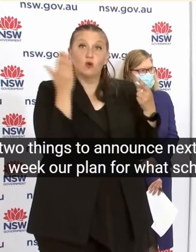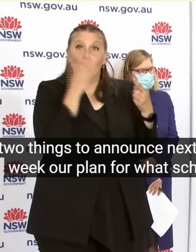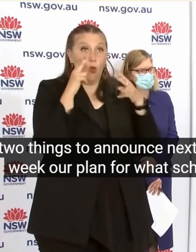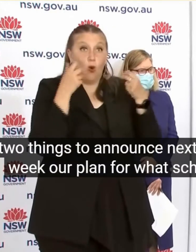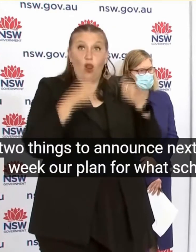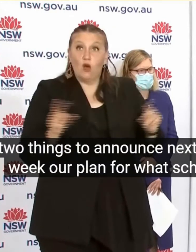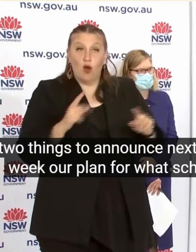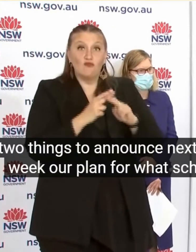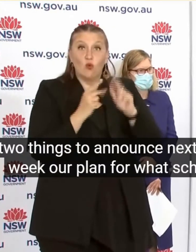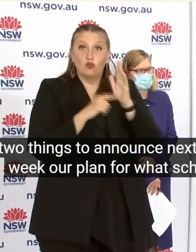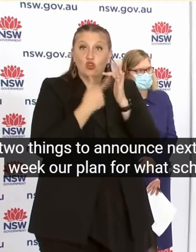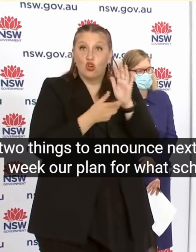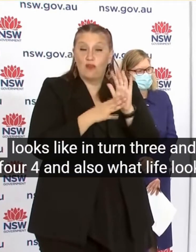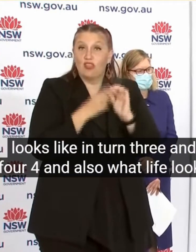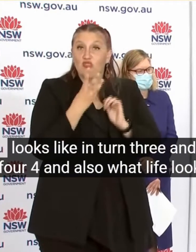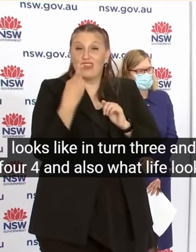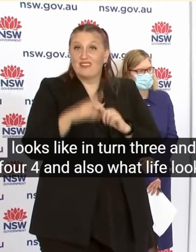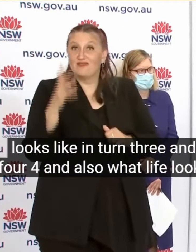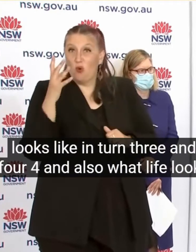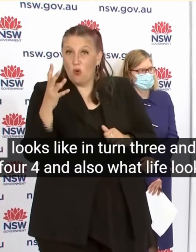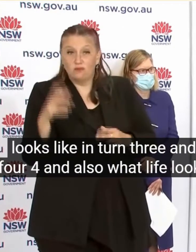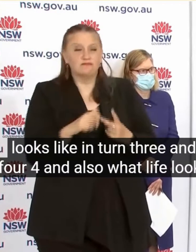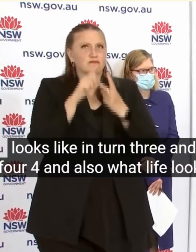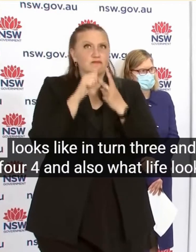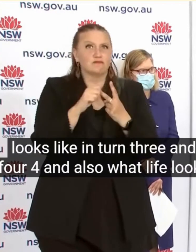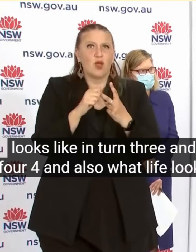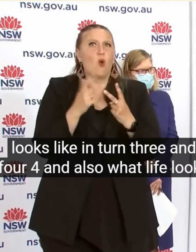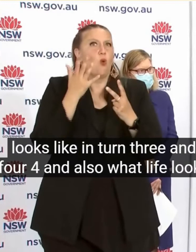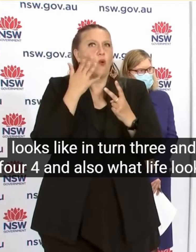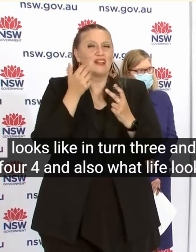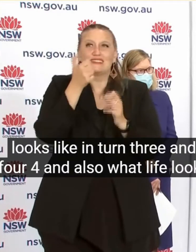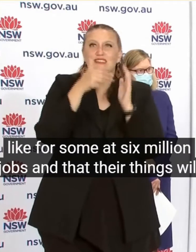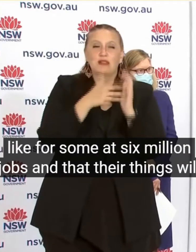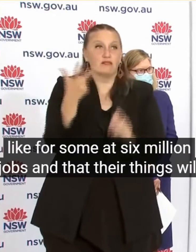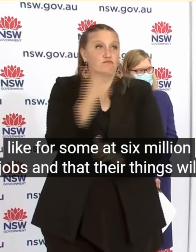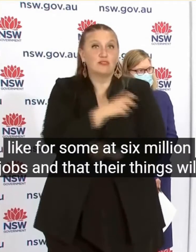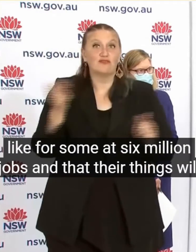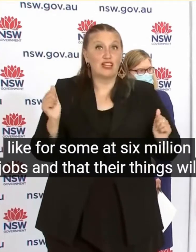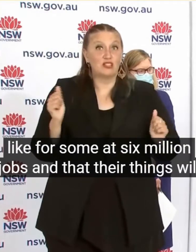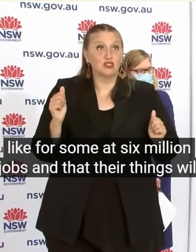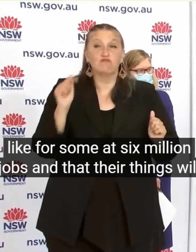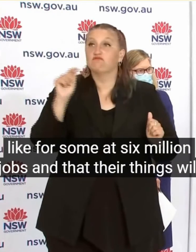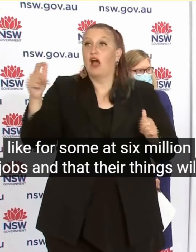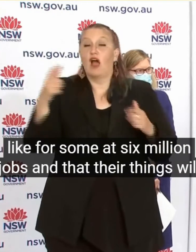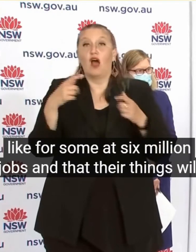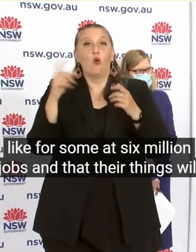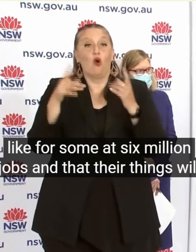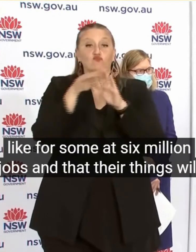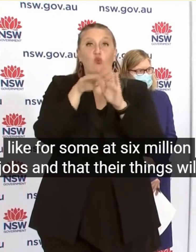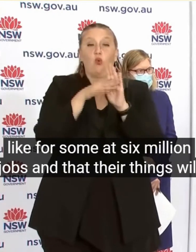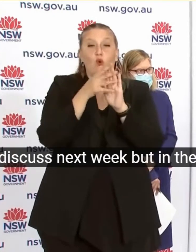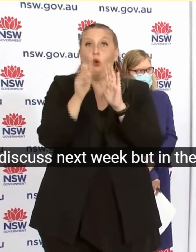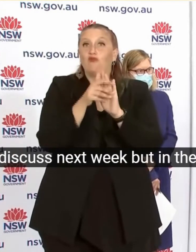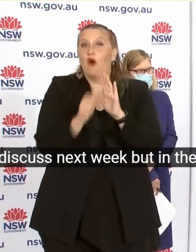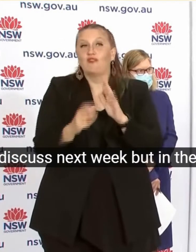In Term 3 and 4 And also what life looks like For some at 6 million jabs And that their things We'll discuss next week